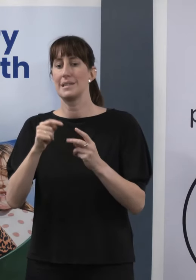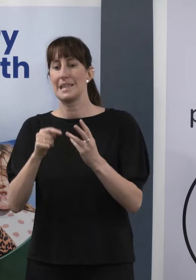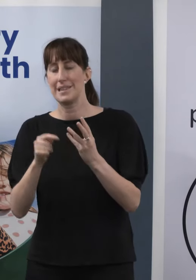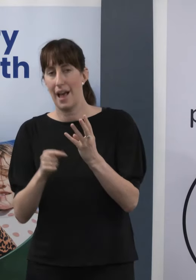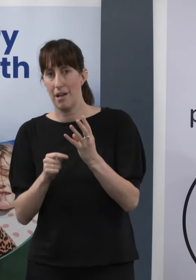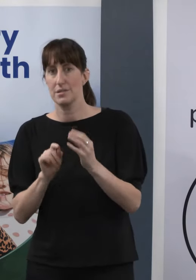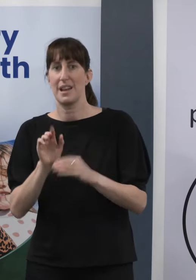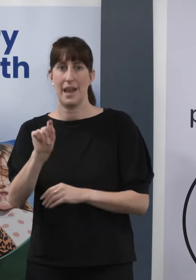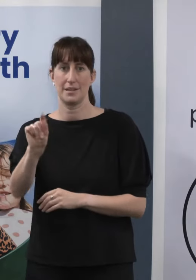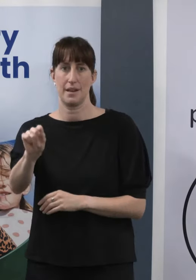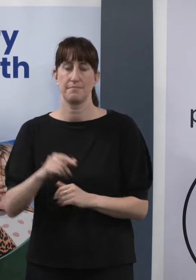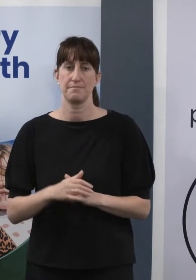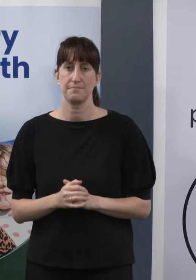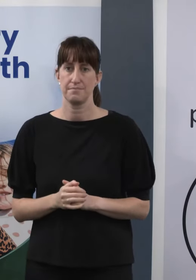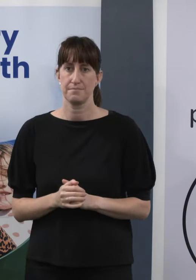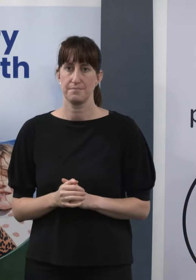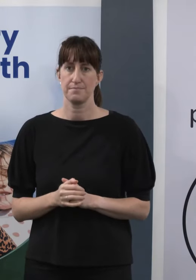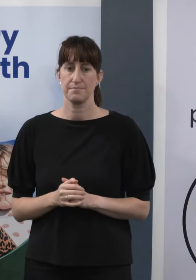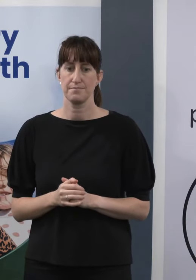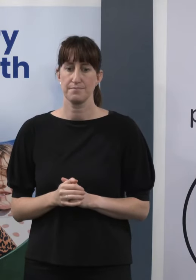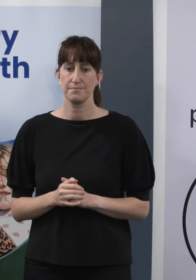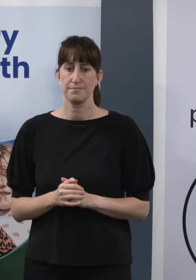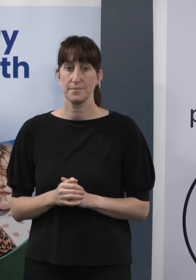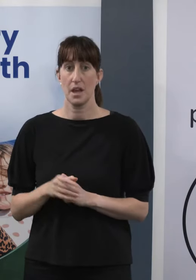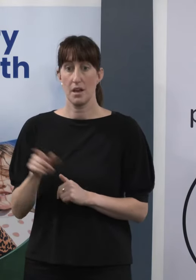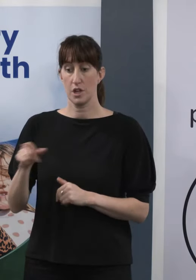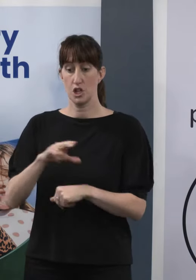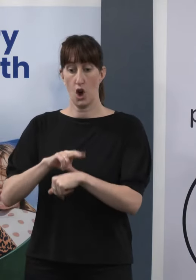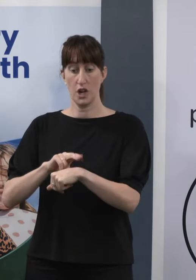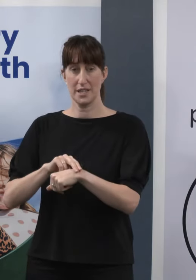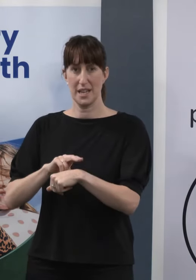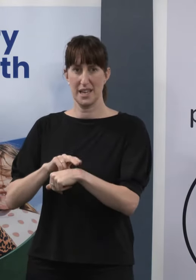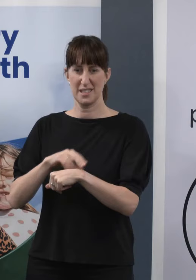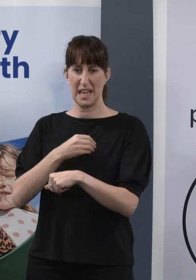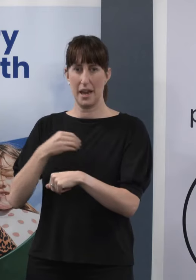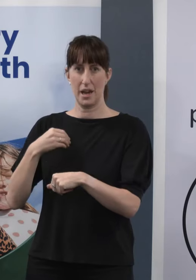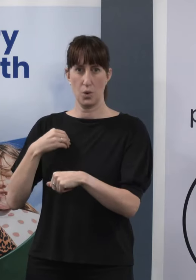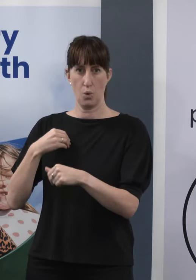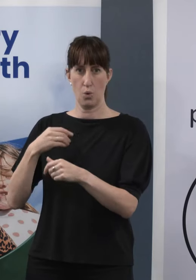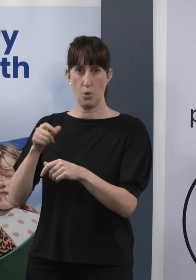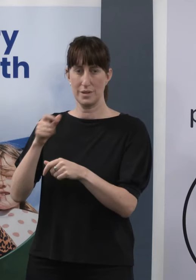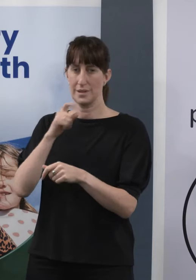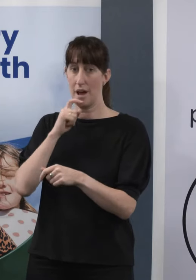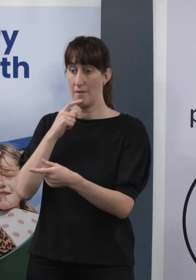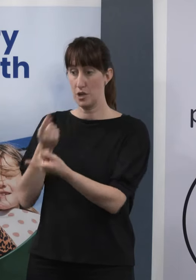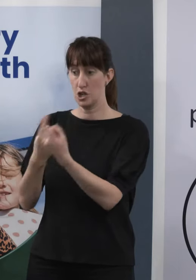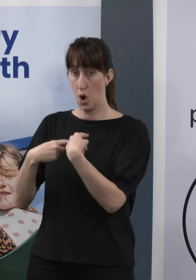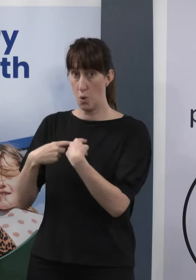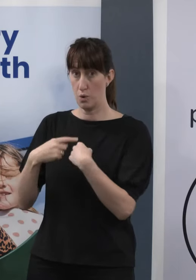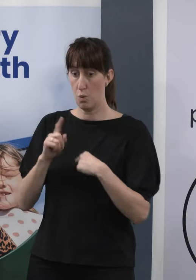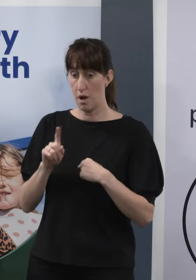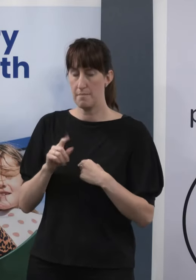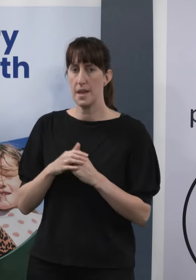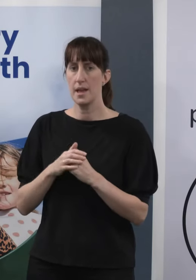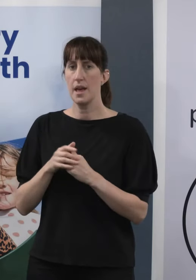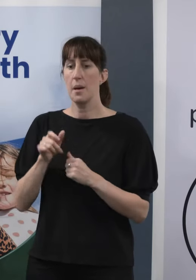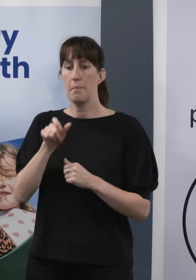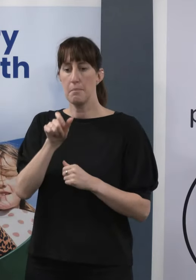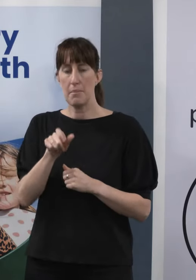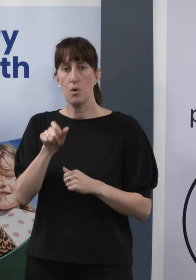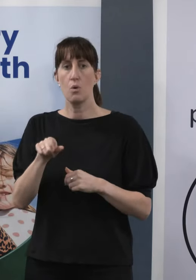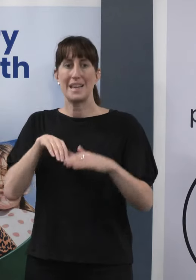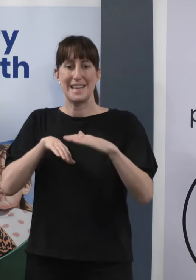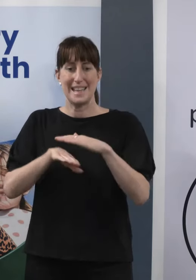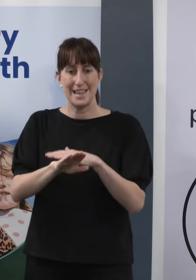the things that we were aware of from our clinical colleagues is that when people are admitted to hospital, it's important to know whether or not they actually